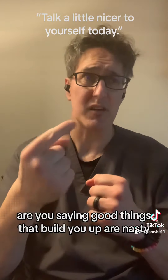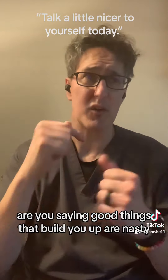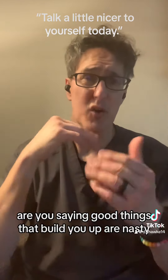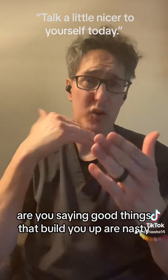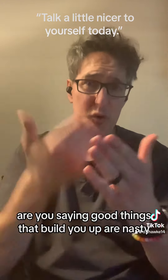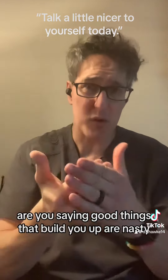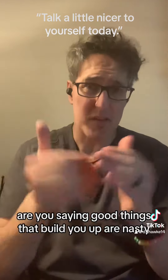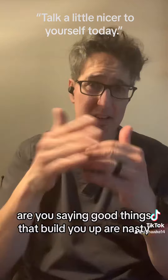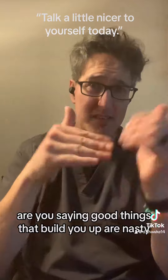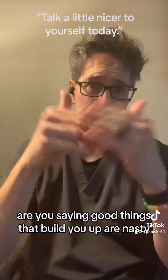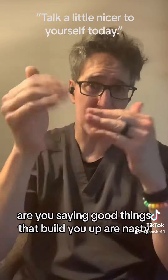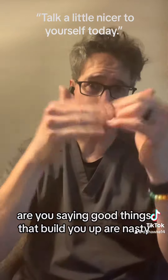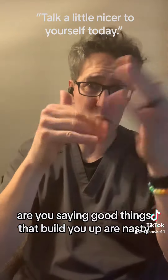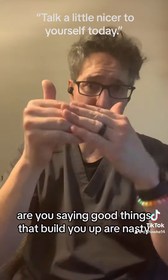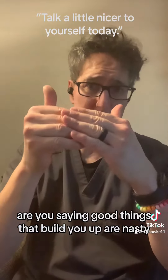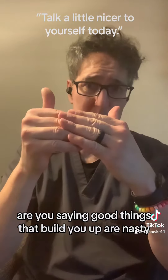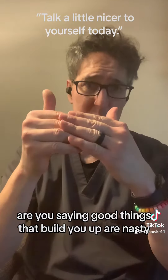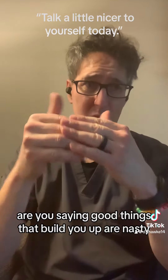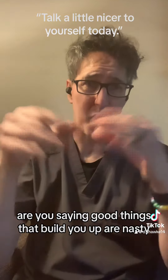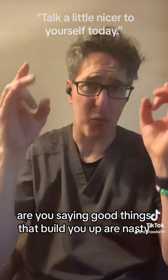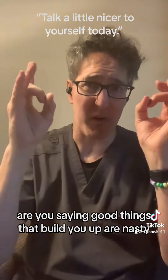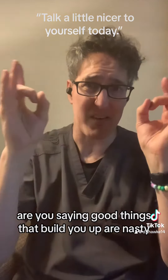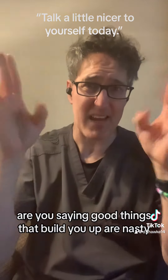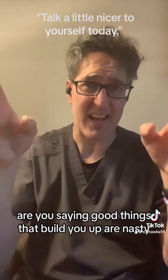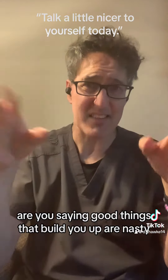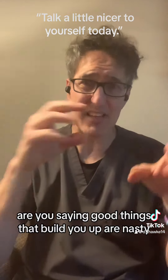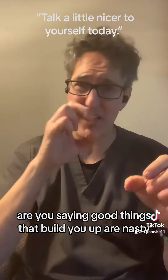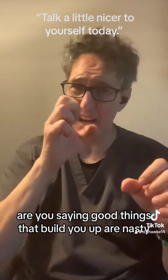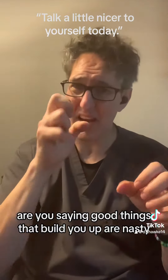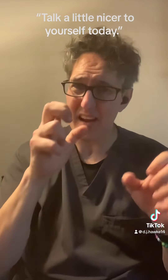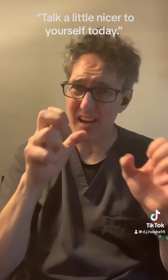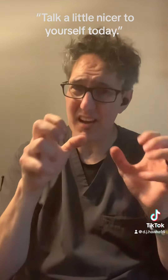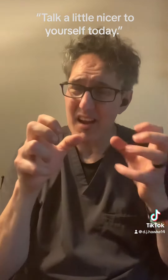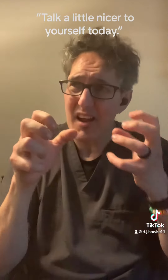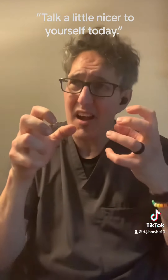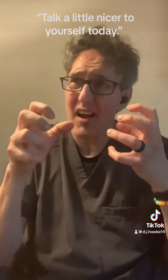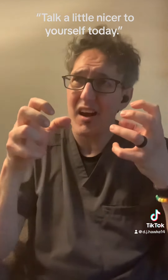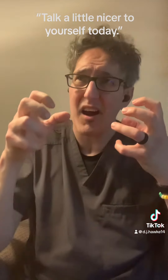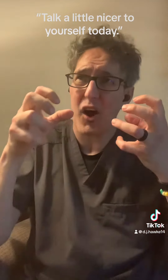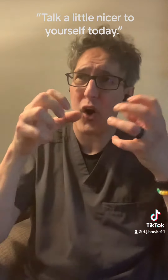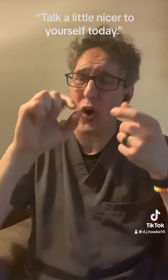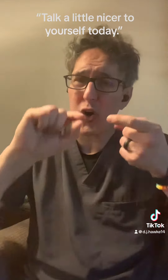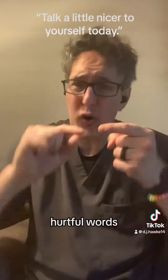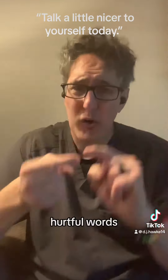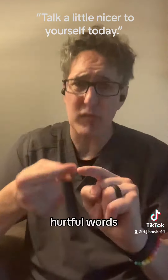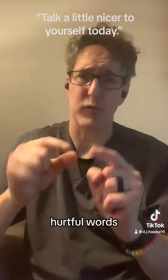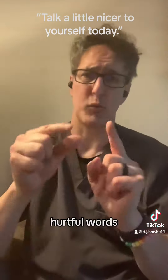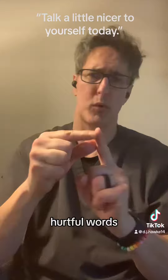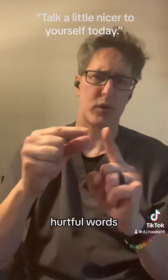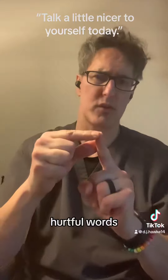good things that build you up or nasty, hurtful words?